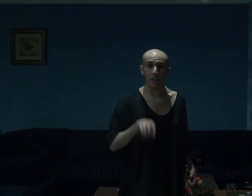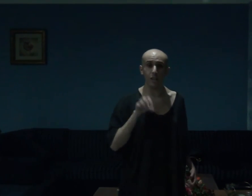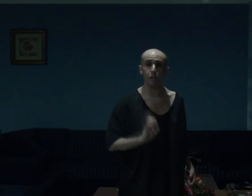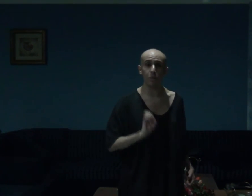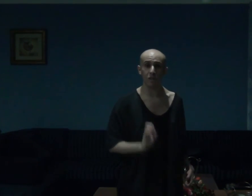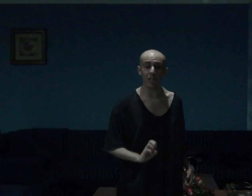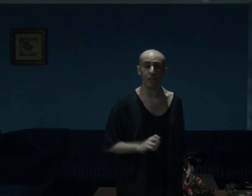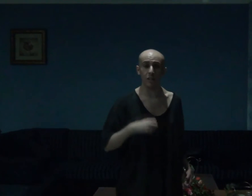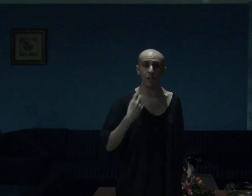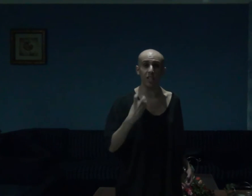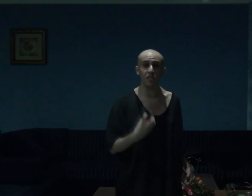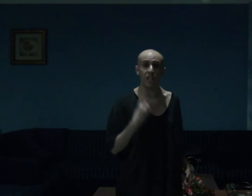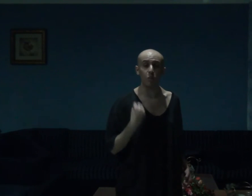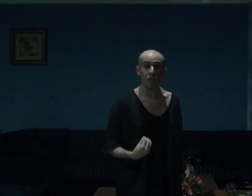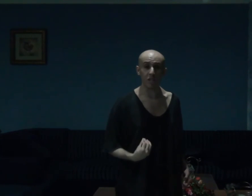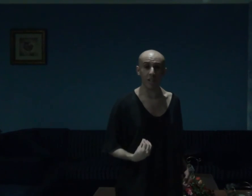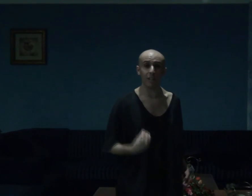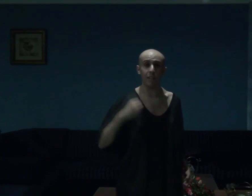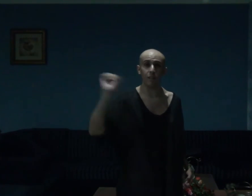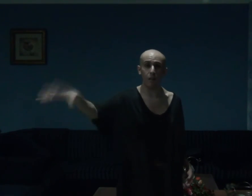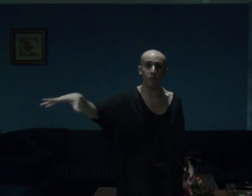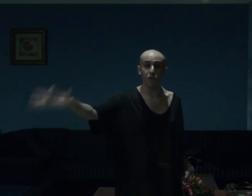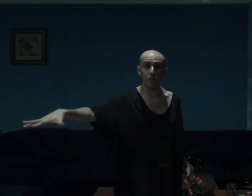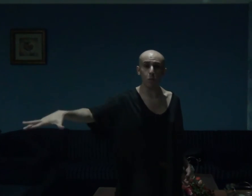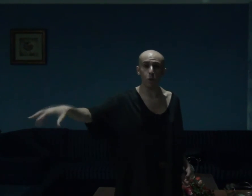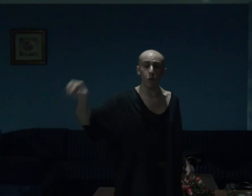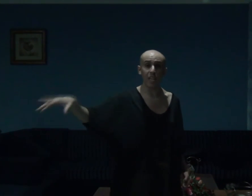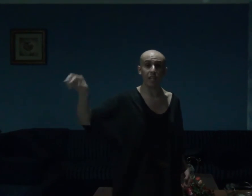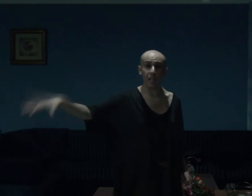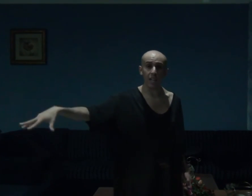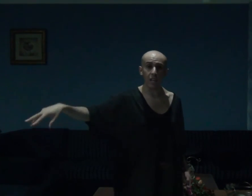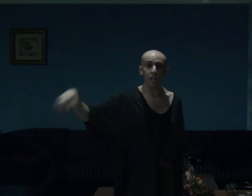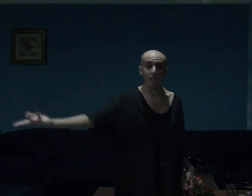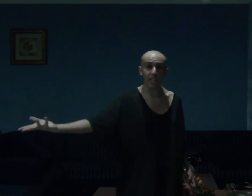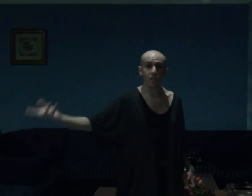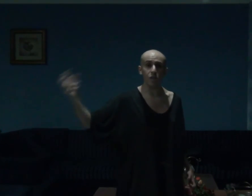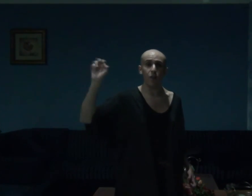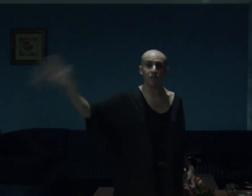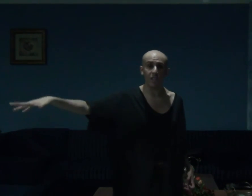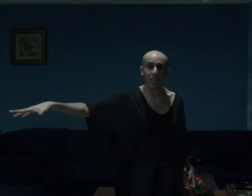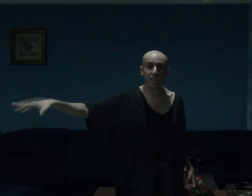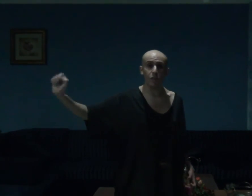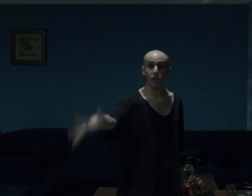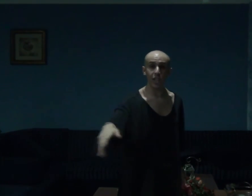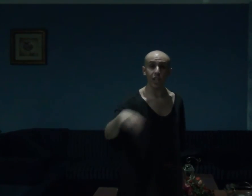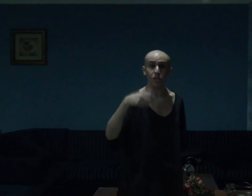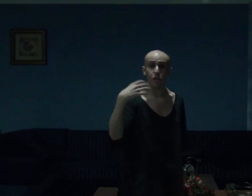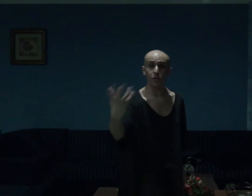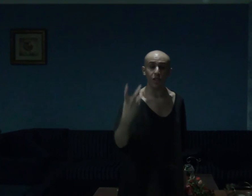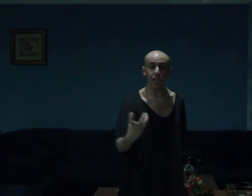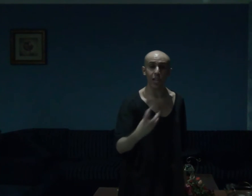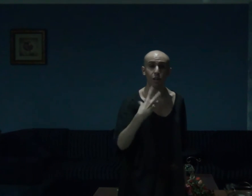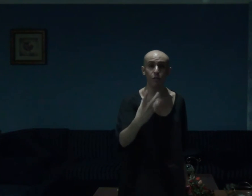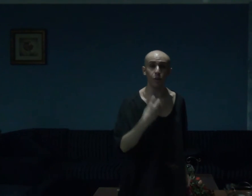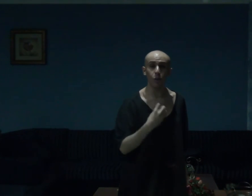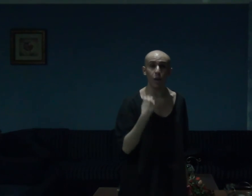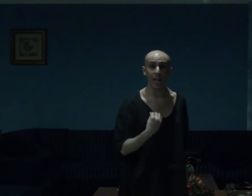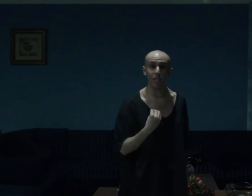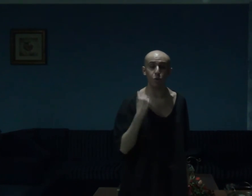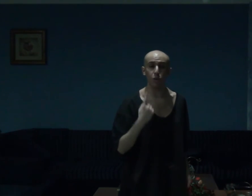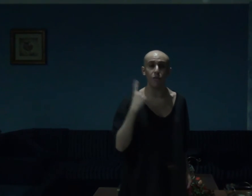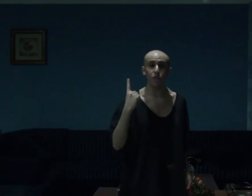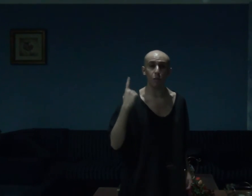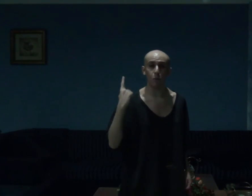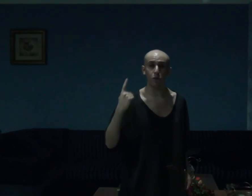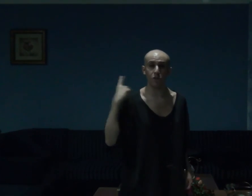this tale in particular is a retelling of Nemu, aka the lady of the lake, the lady of the lake of who